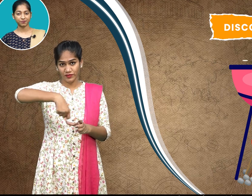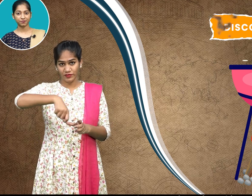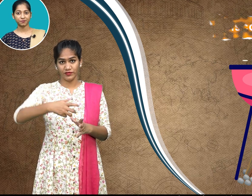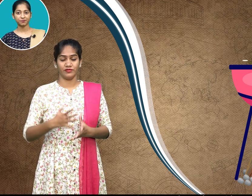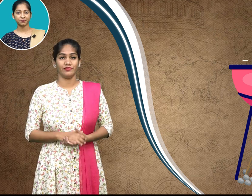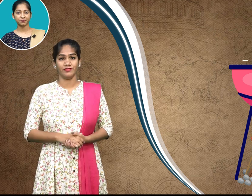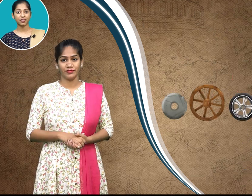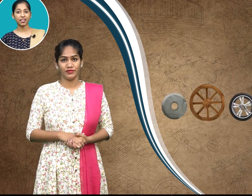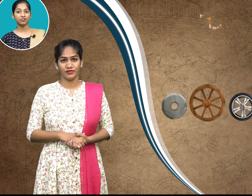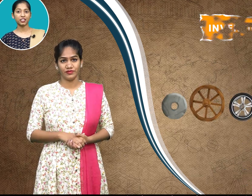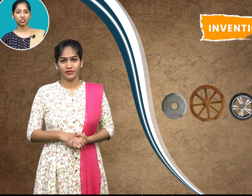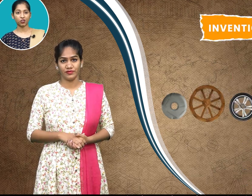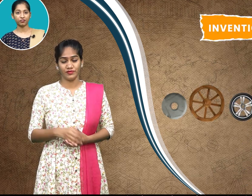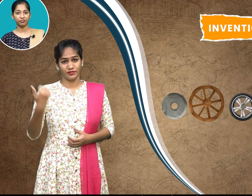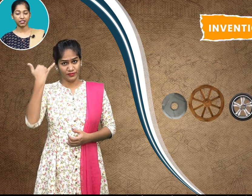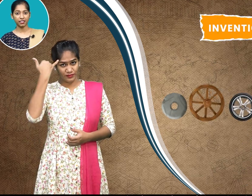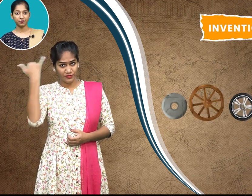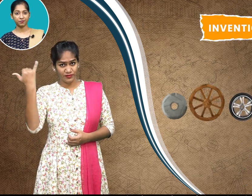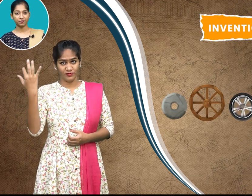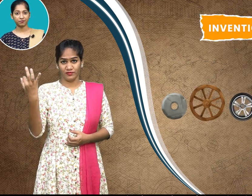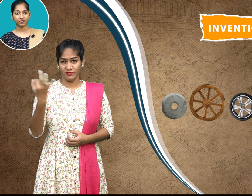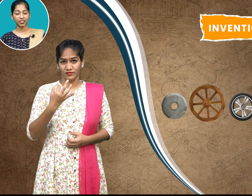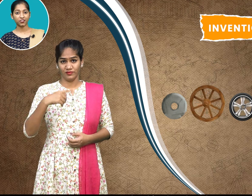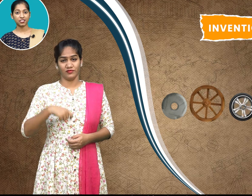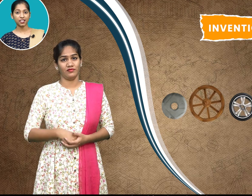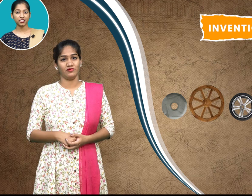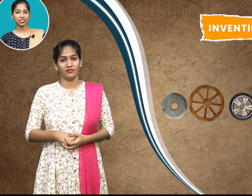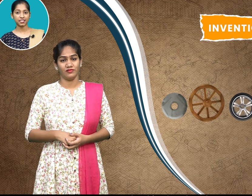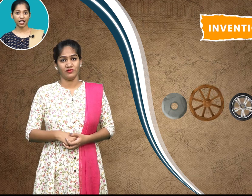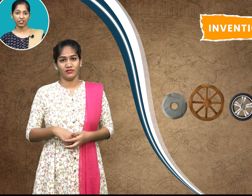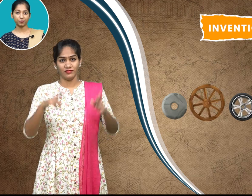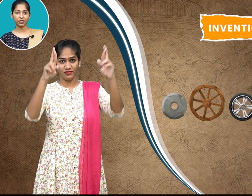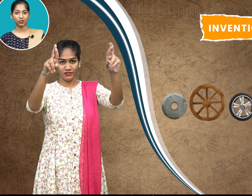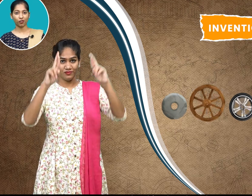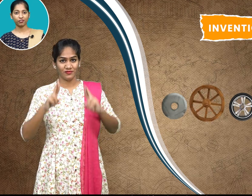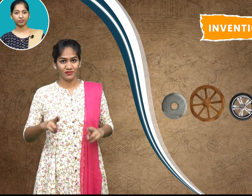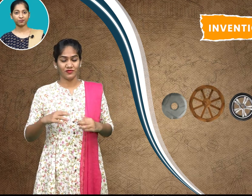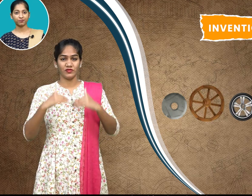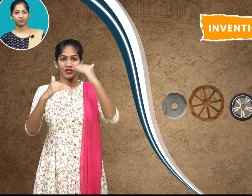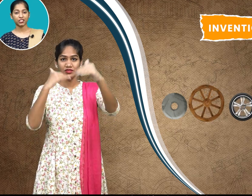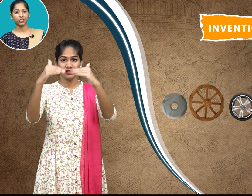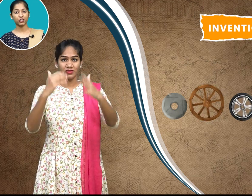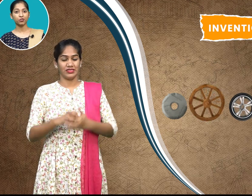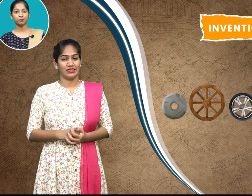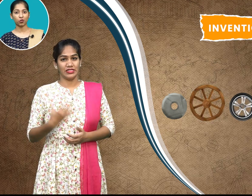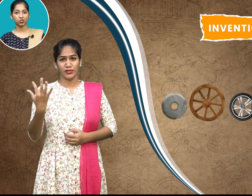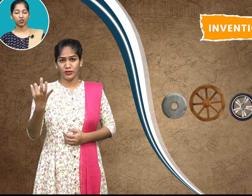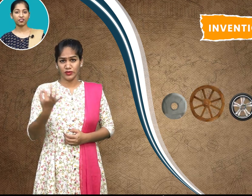the invention of the wheel resulted in the development of newer modes of